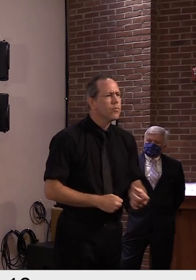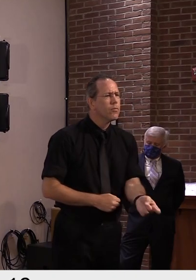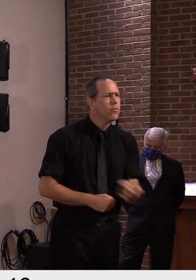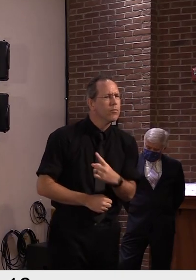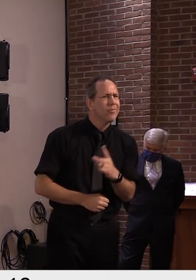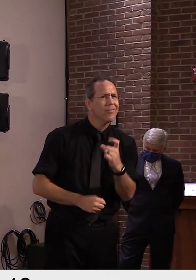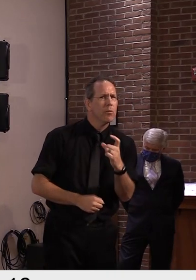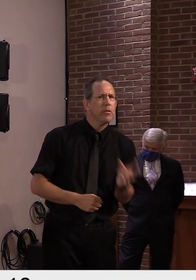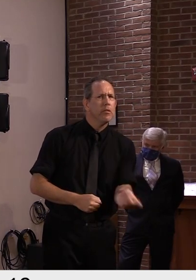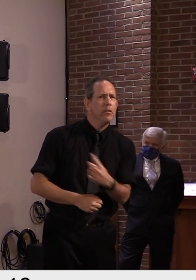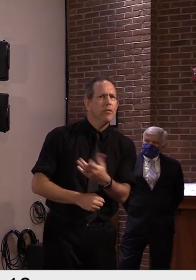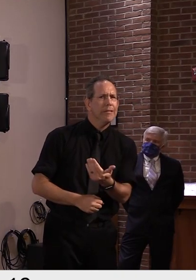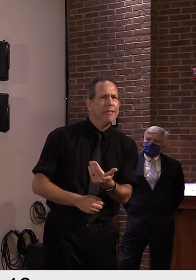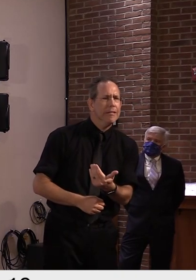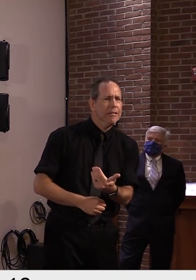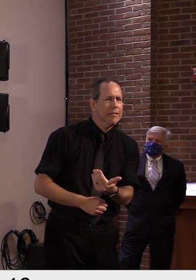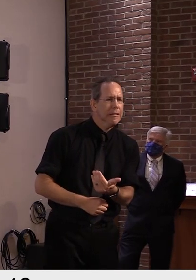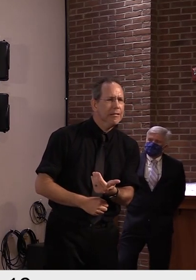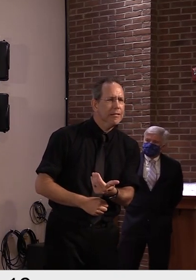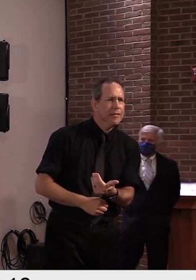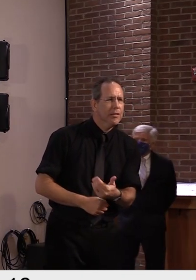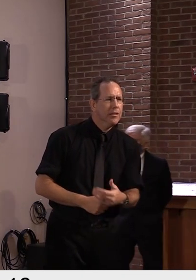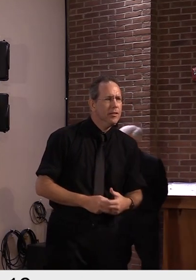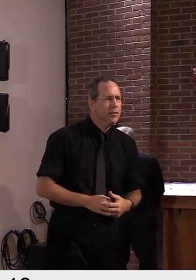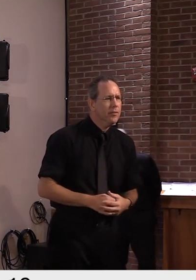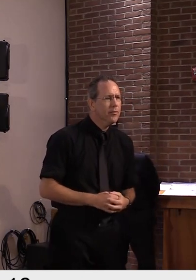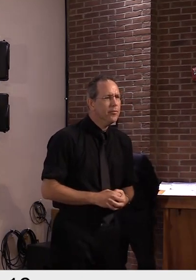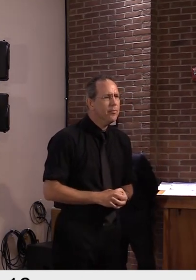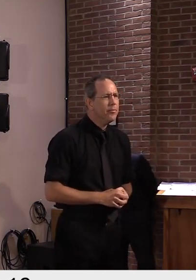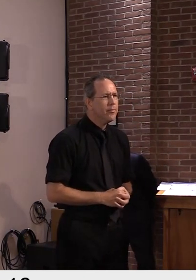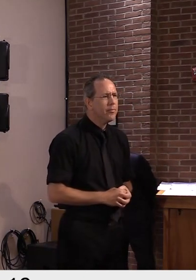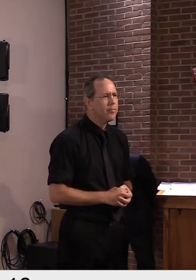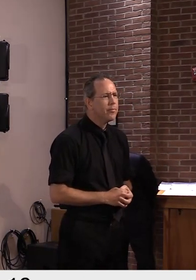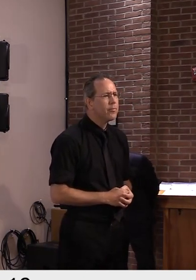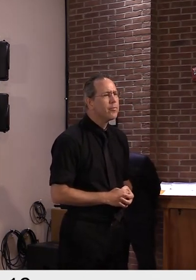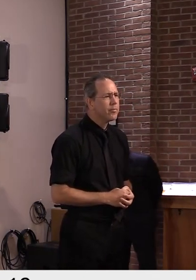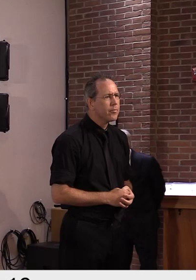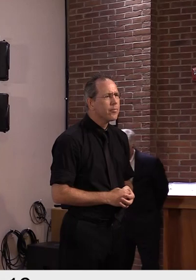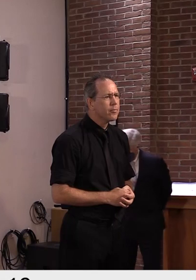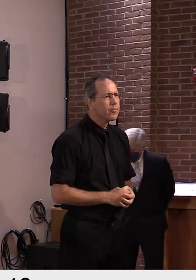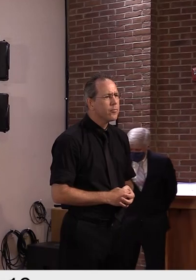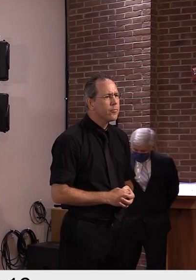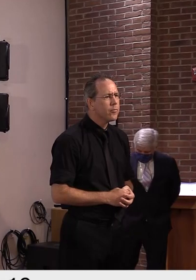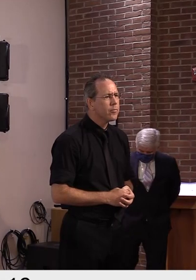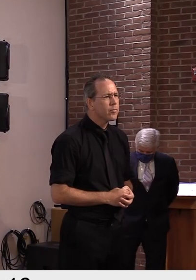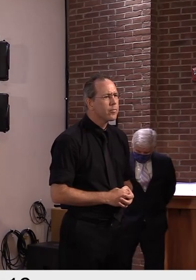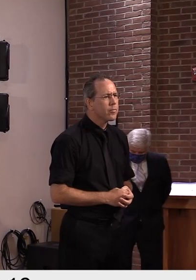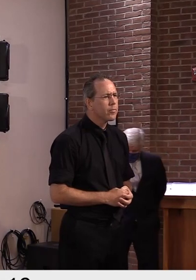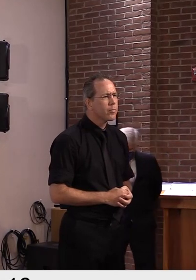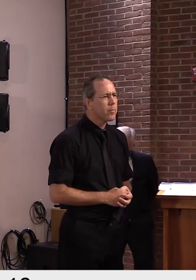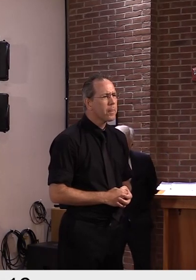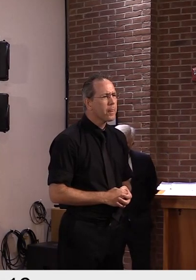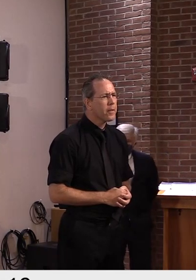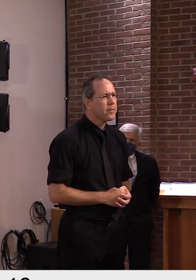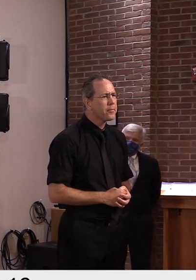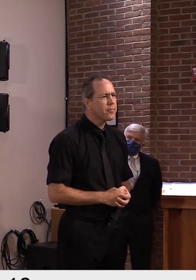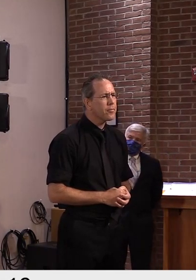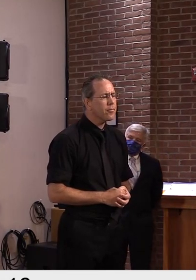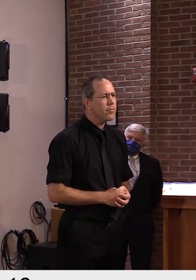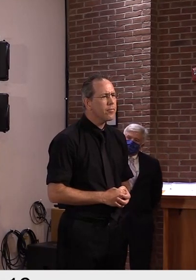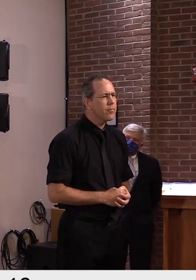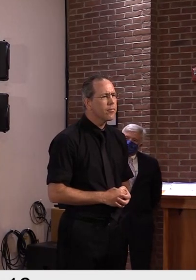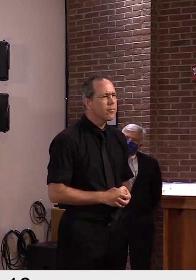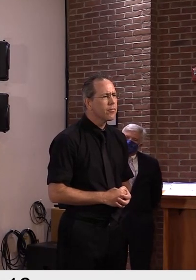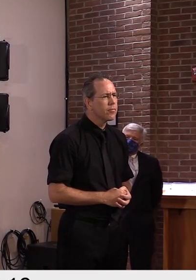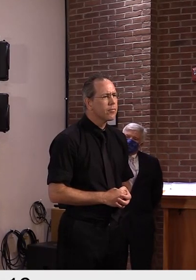about saliva testing. And I wondered if you're comfortable or feel that it's getting to the stage where